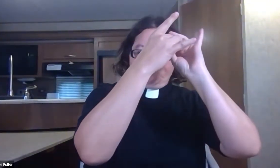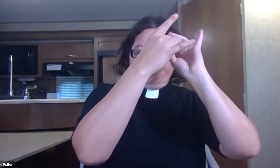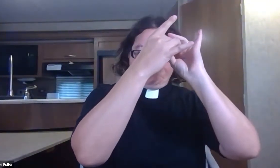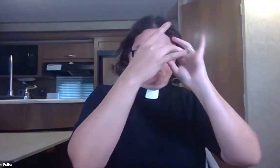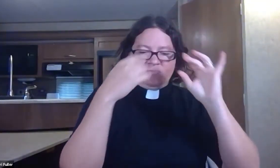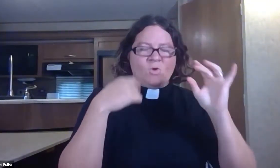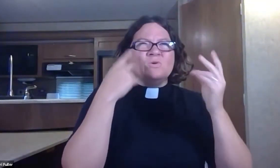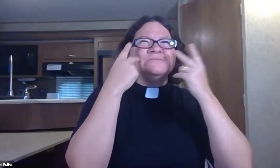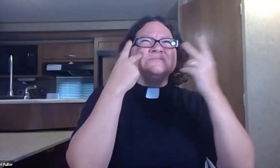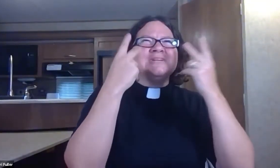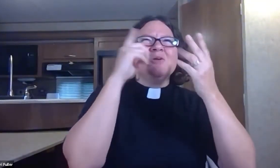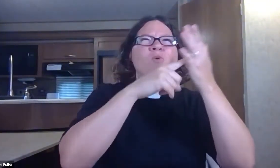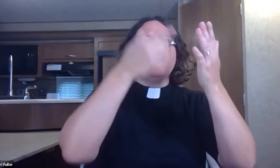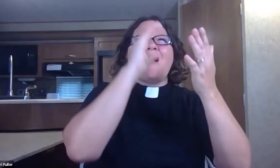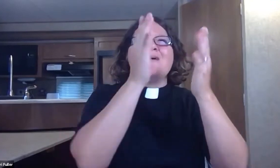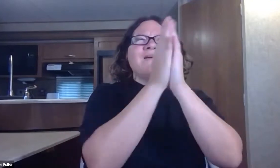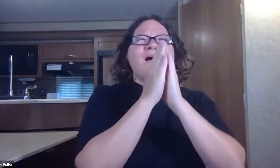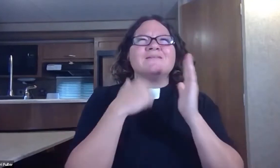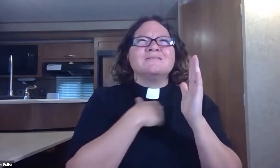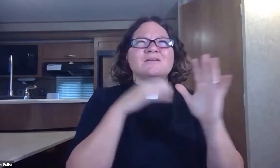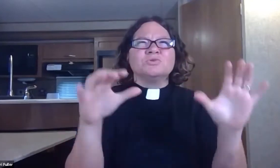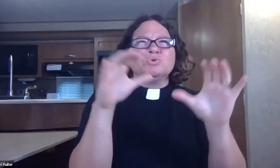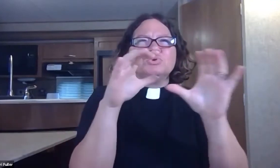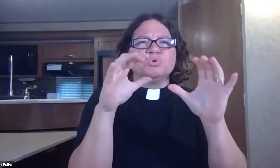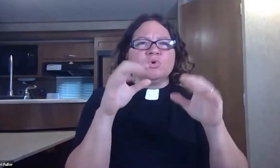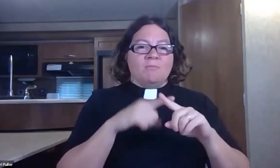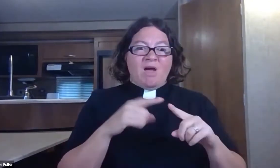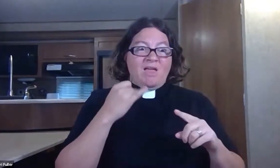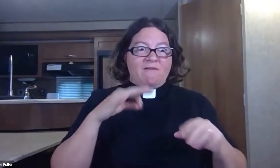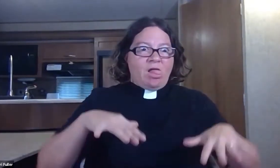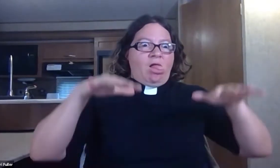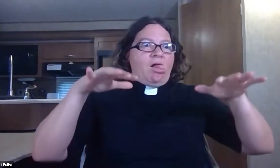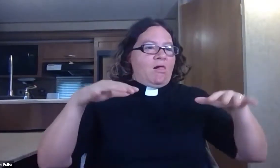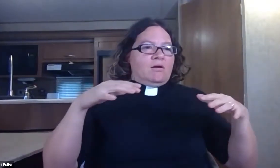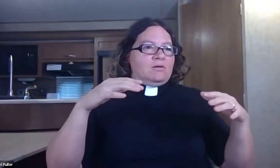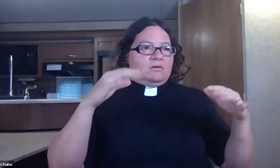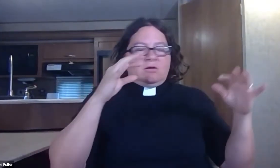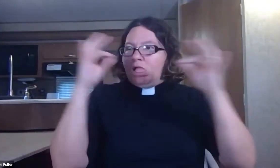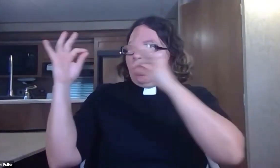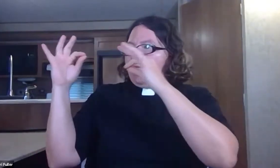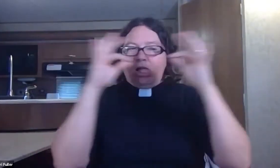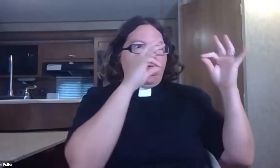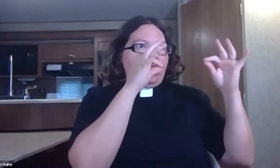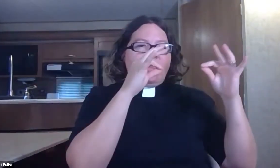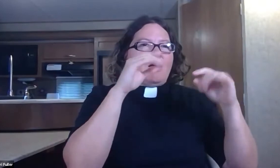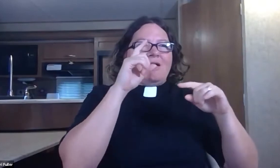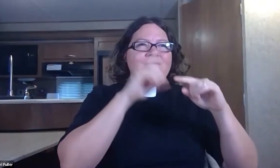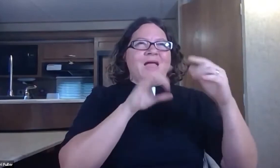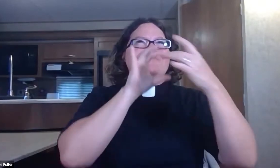then it's easier to see what God is asking us to do. When we're distracted and when we're